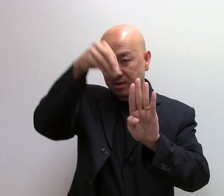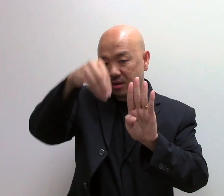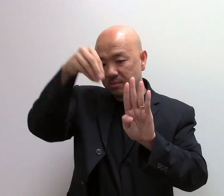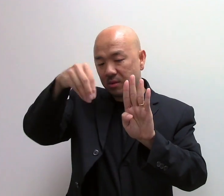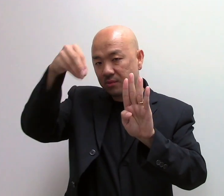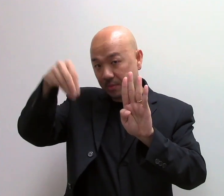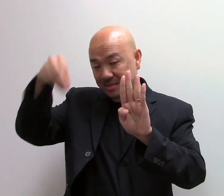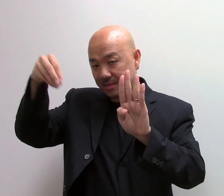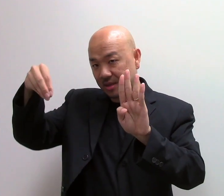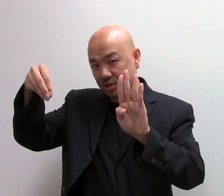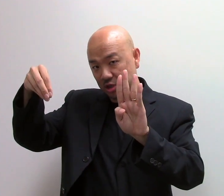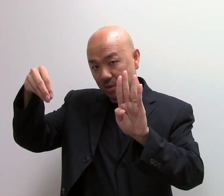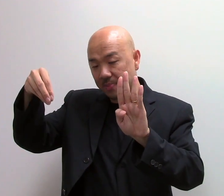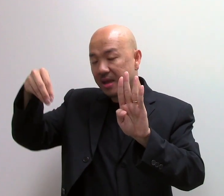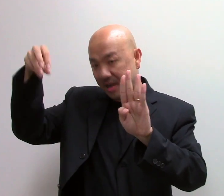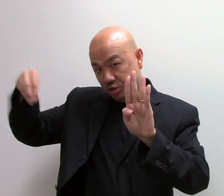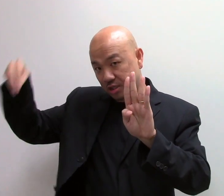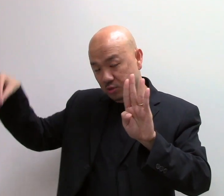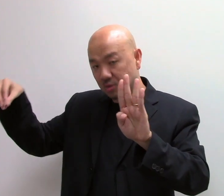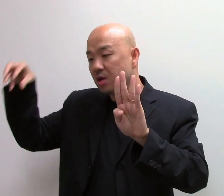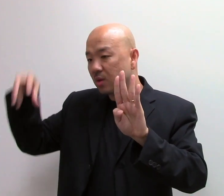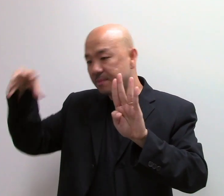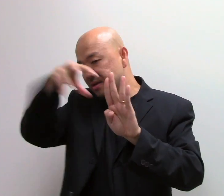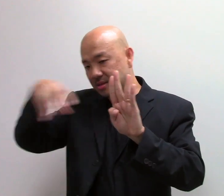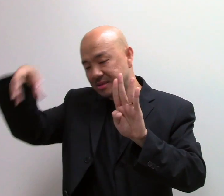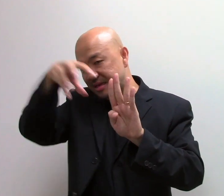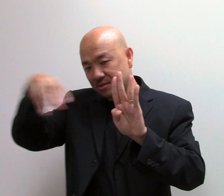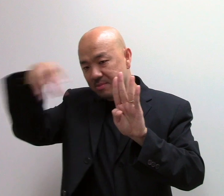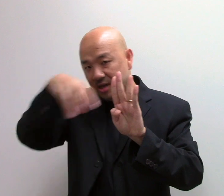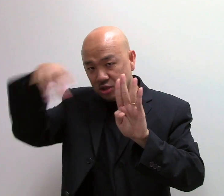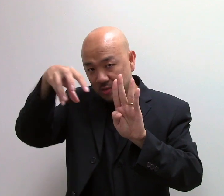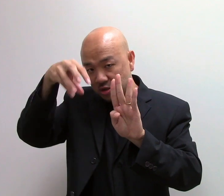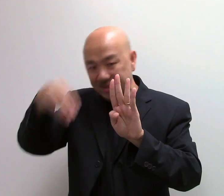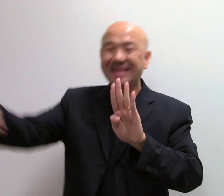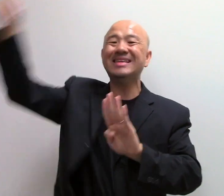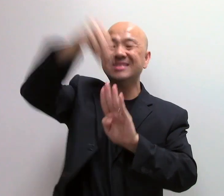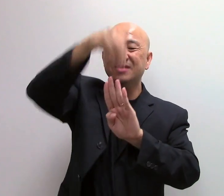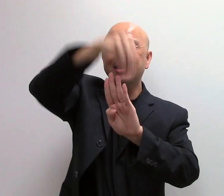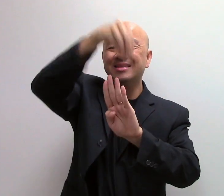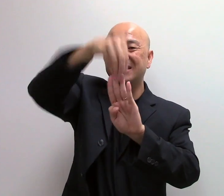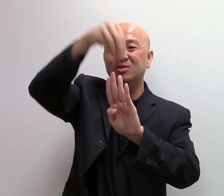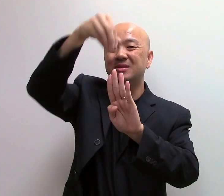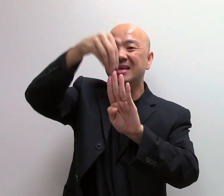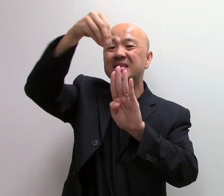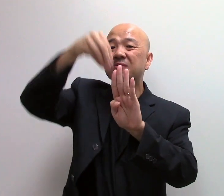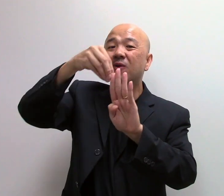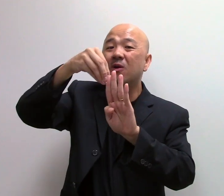a lot more topics coming in J1 and J2. What happened is that the remaining J1 topics are interrelated into these 4